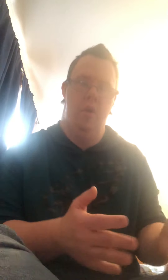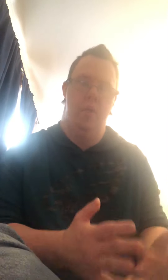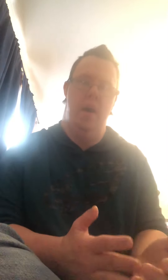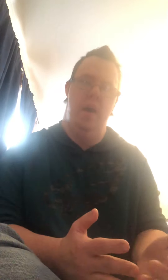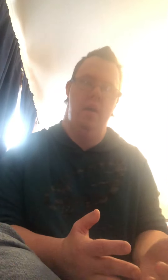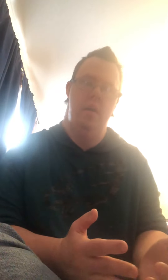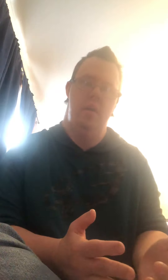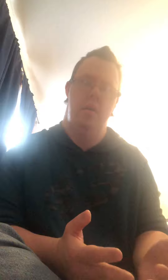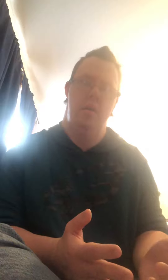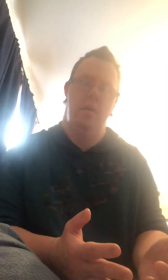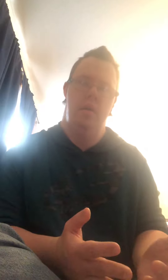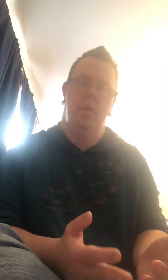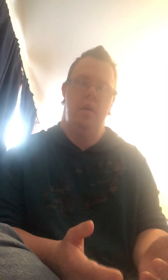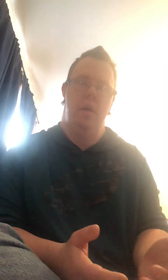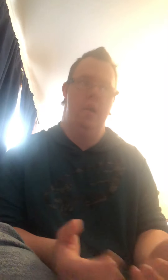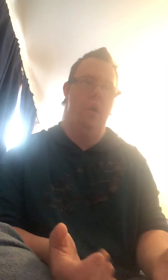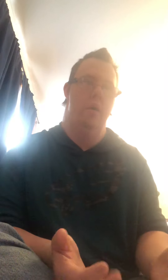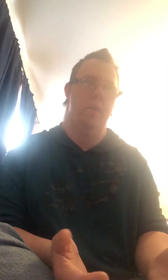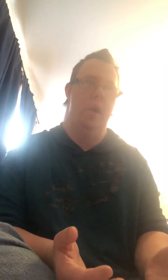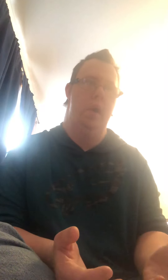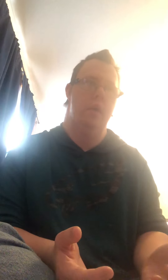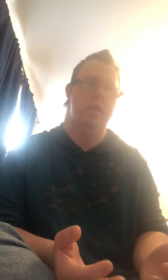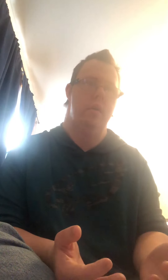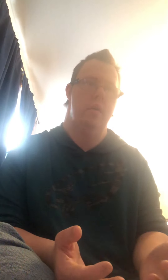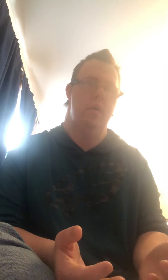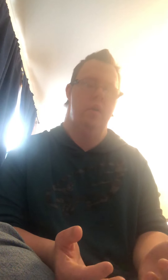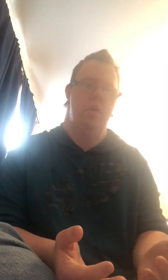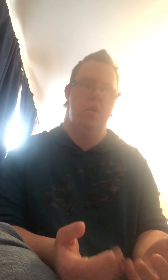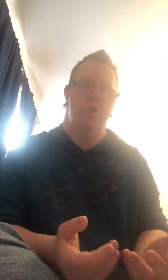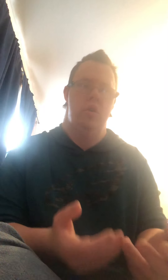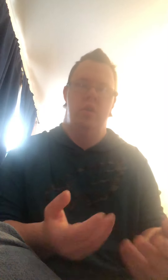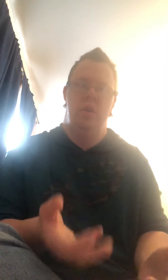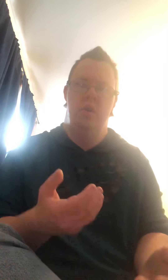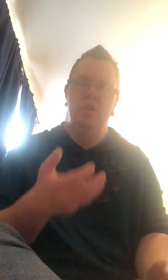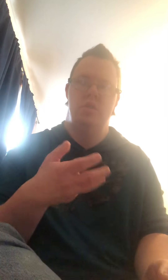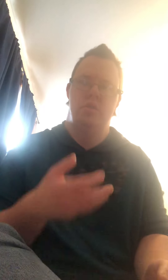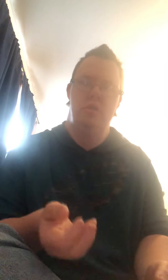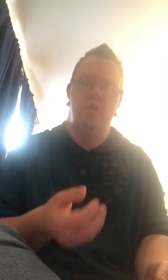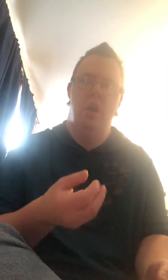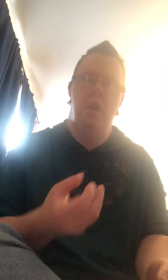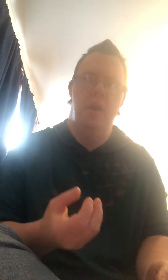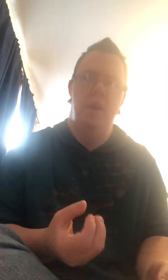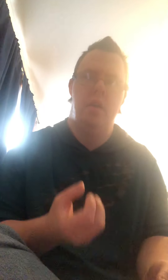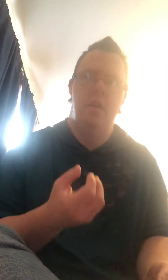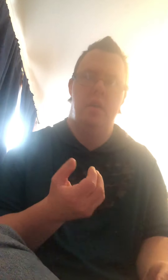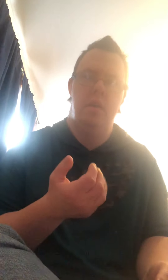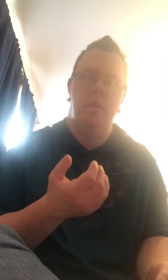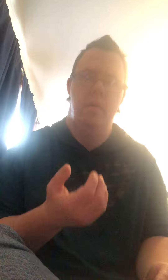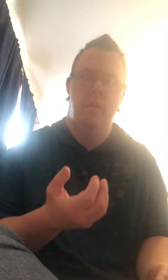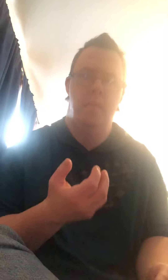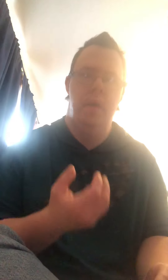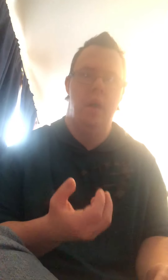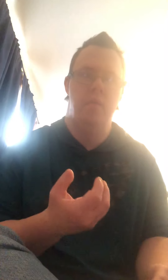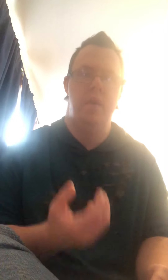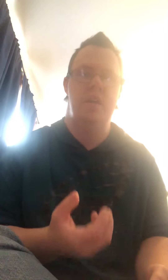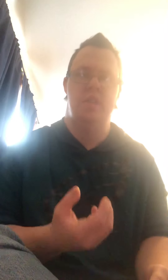way you know like there's there needs to be a reason